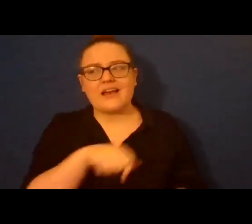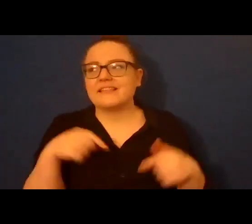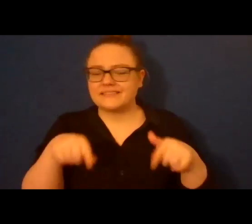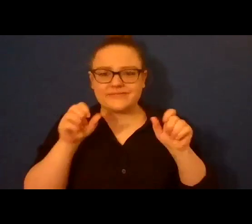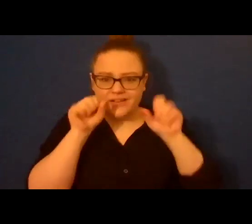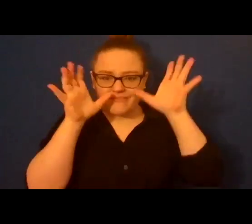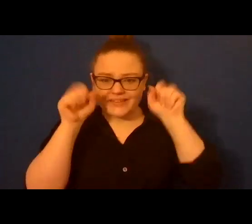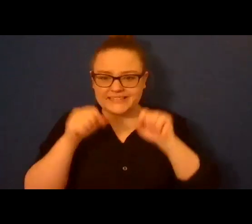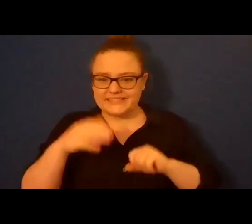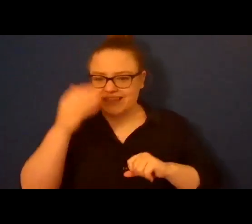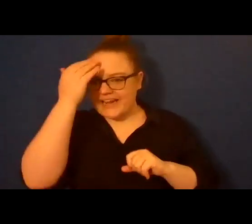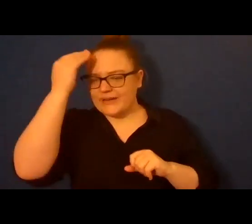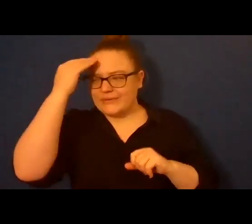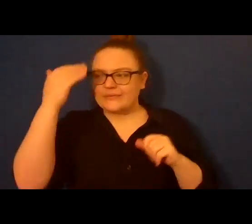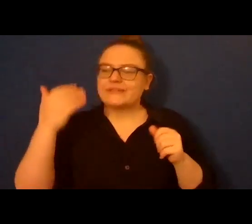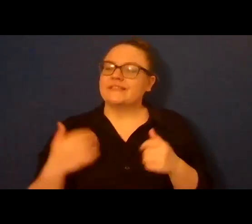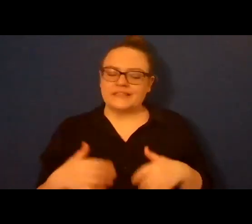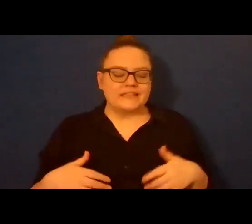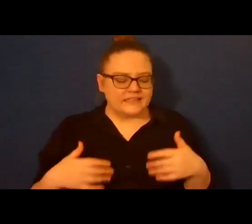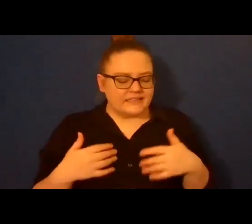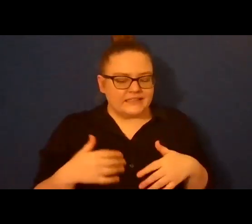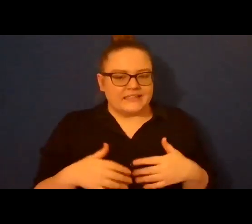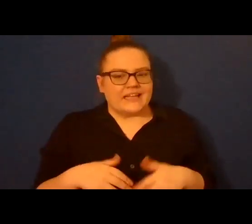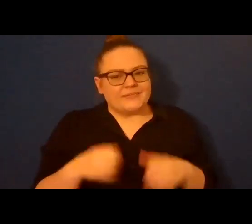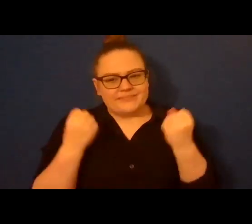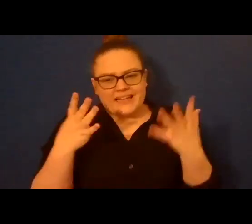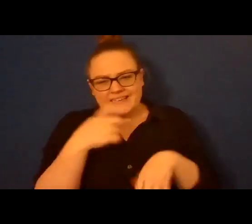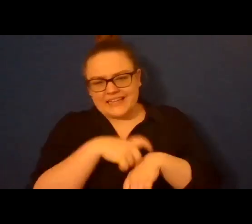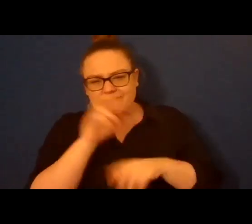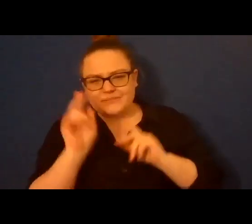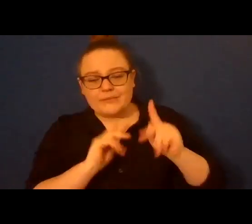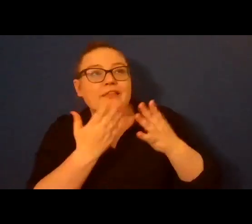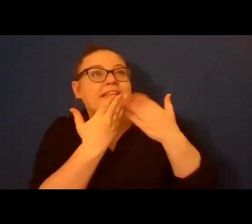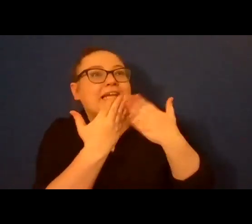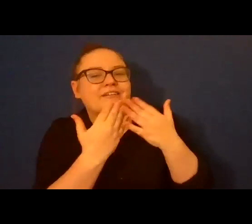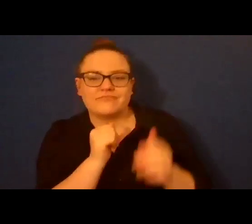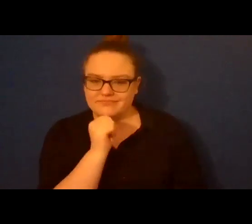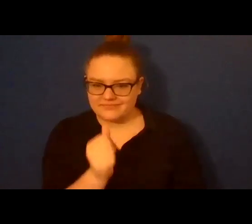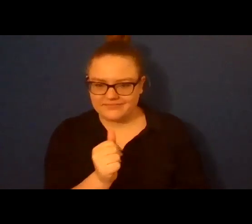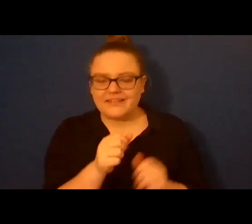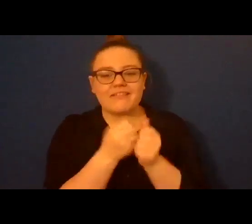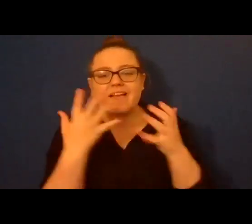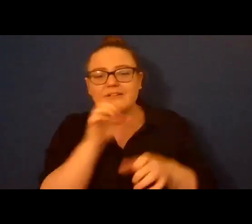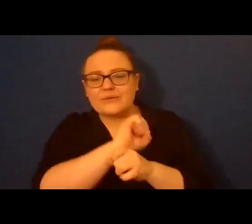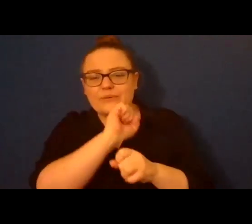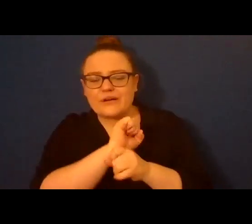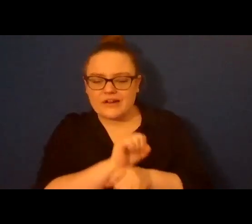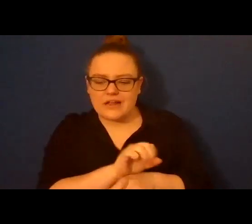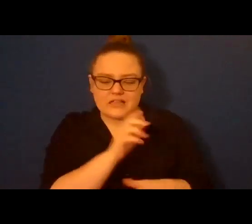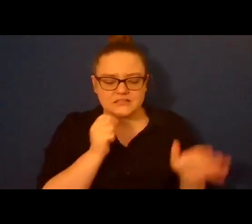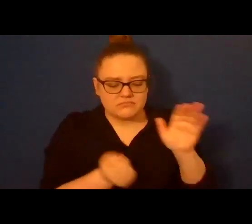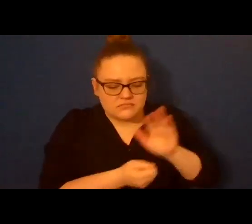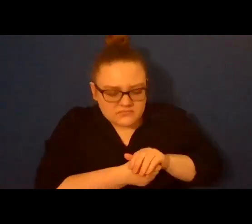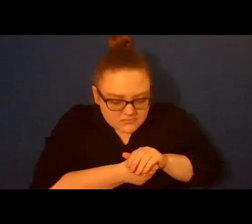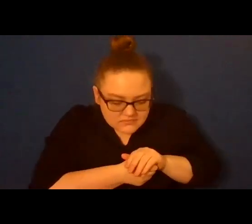know that it's largely thankless a lot of the time and a lot of the work is hidden and deeply unsexy and